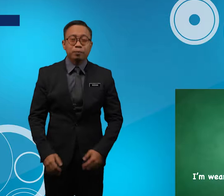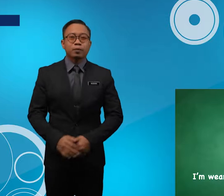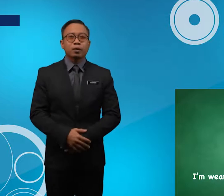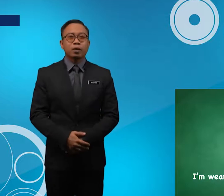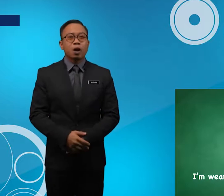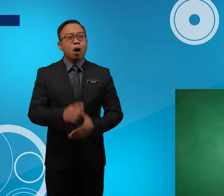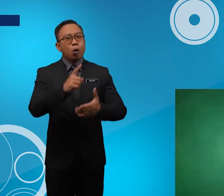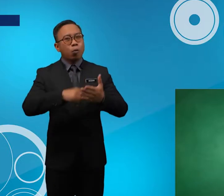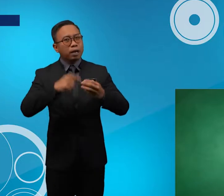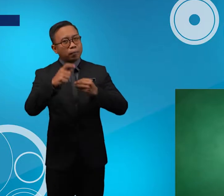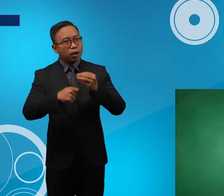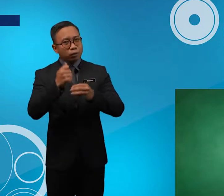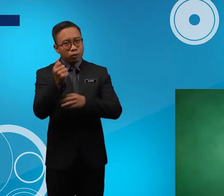What About You?